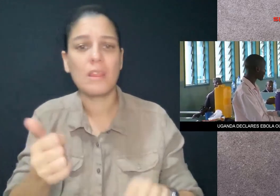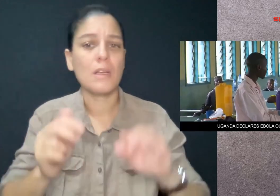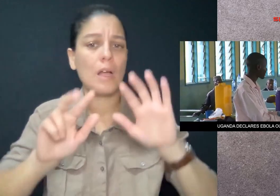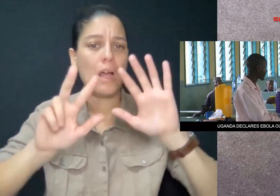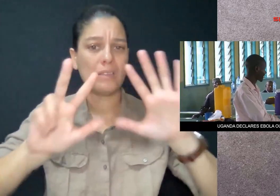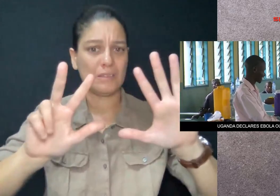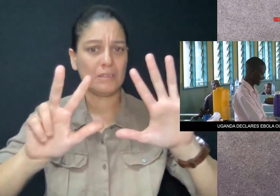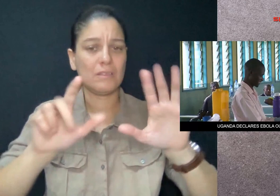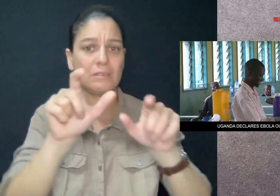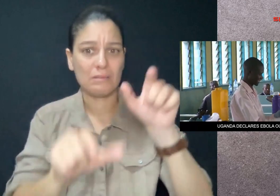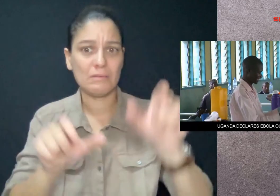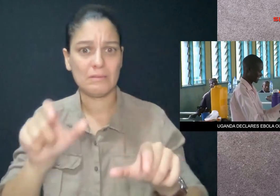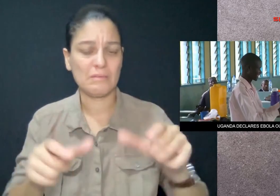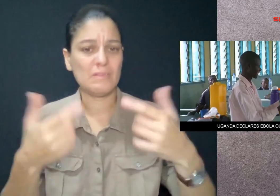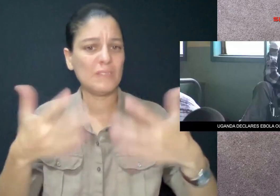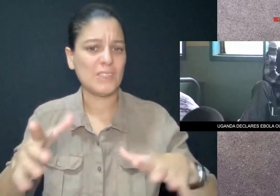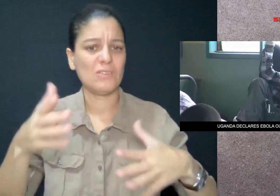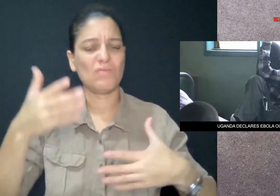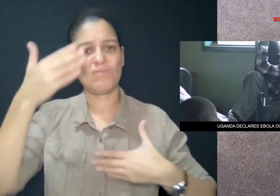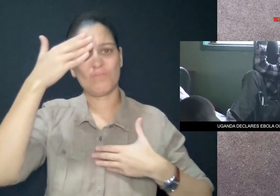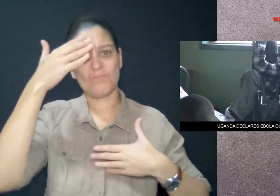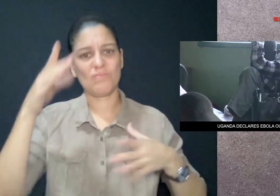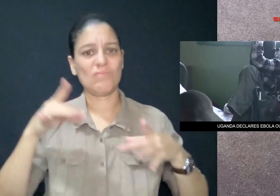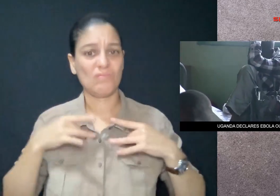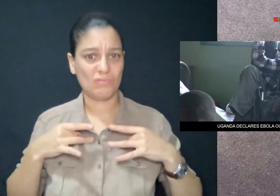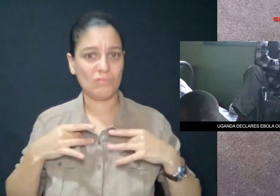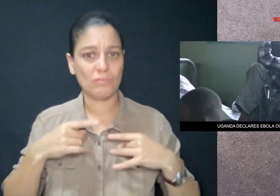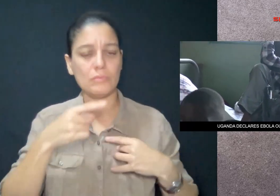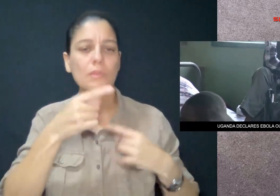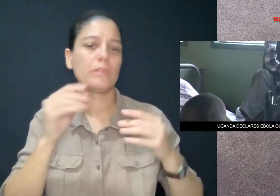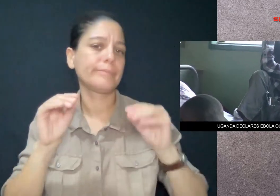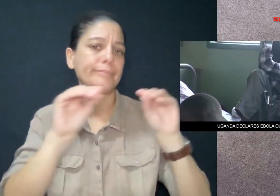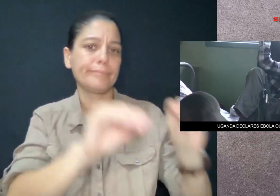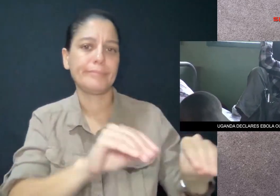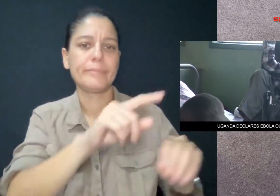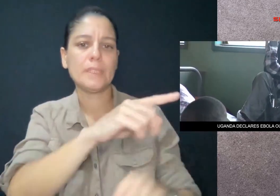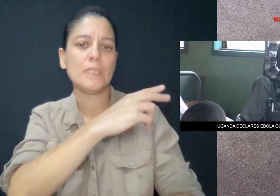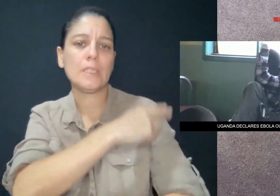There are also eight suspected cases being treated in a health facility.